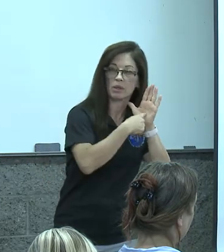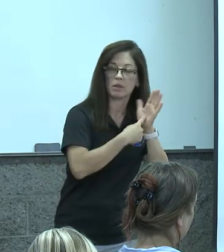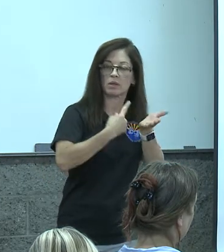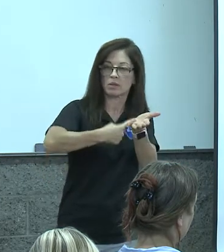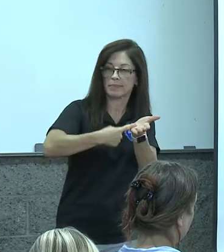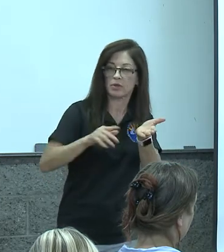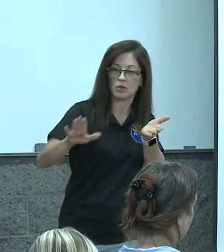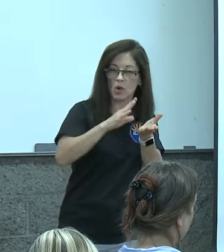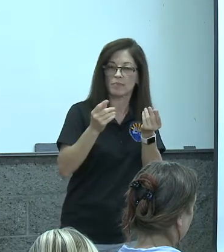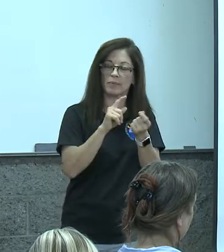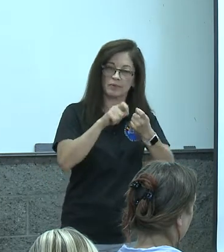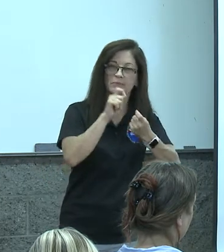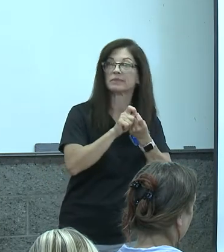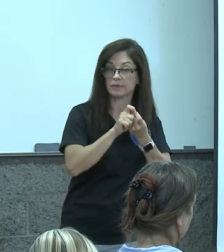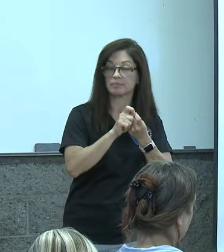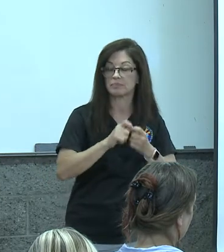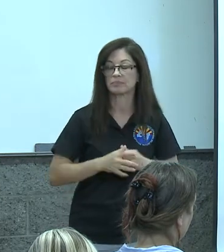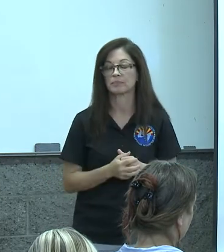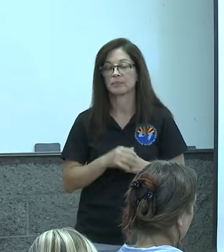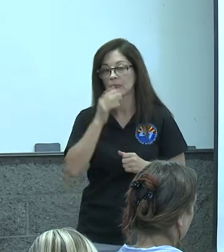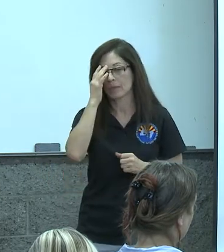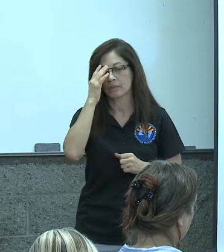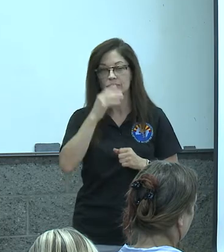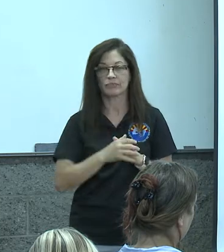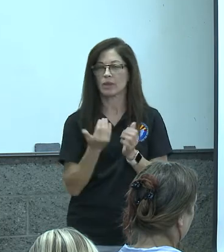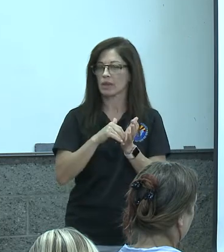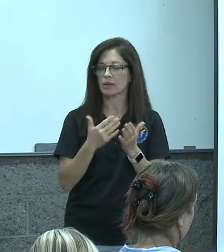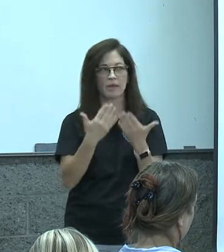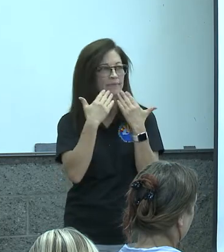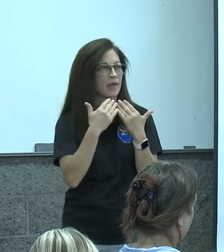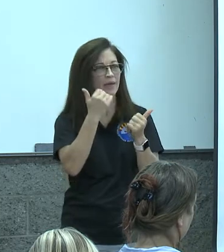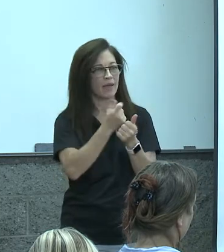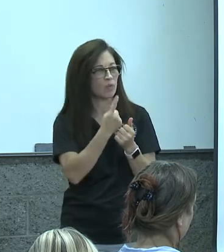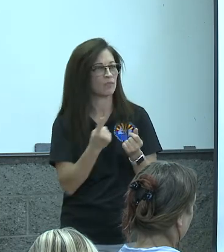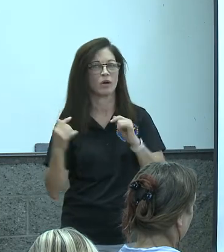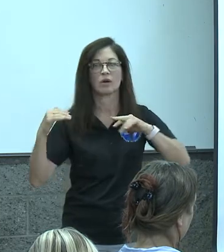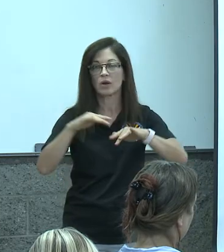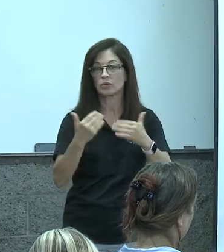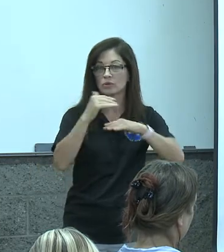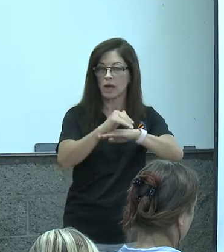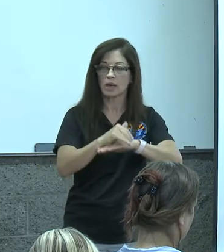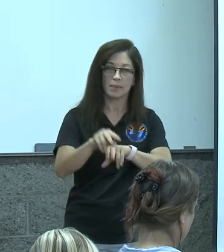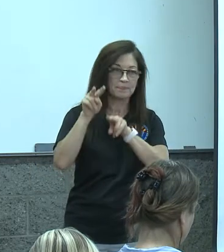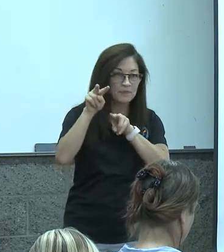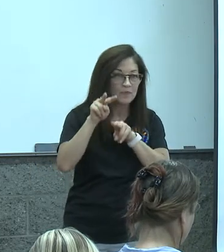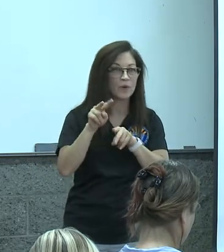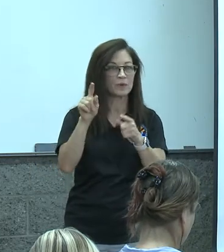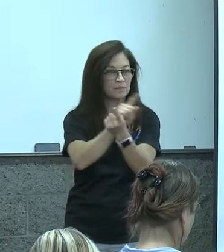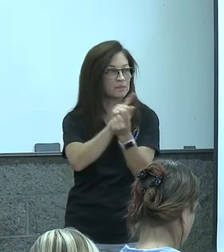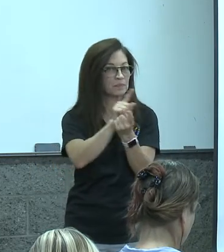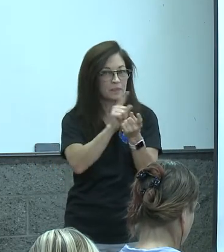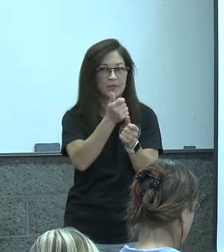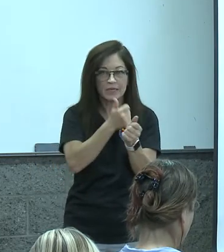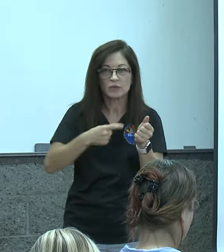specific level okay so i really want to thank everyone for coming tonight i look forward to visiting with each of you